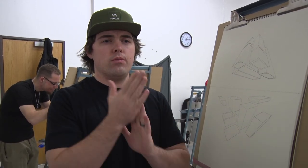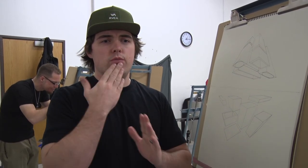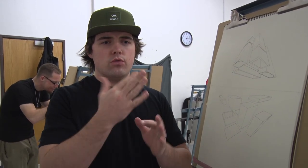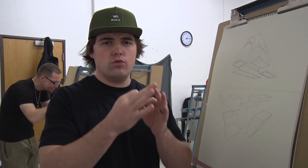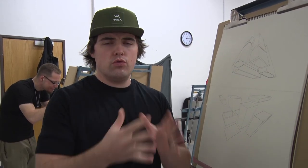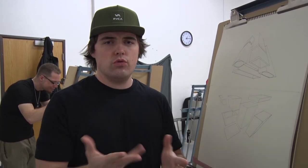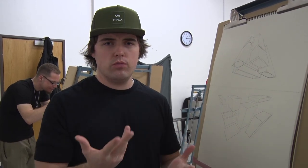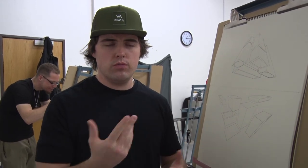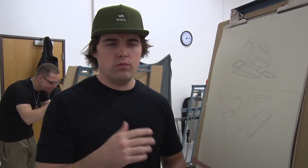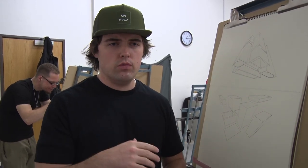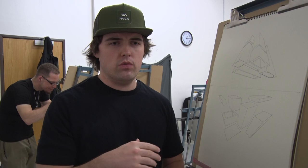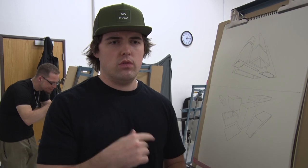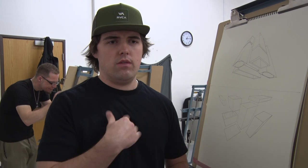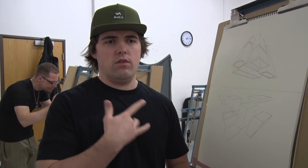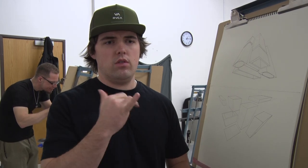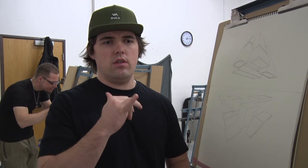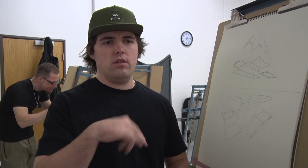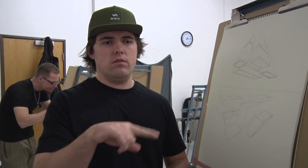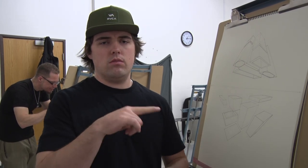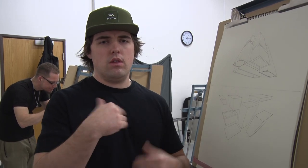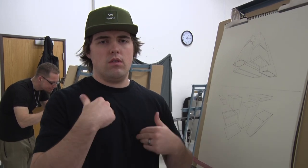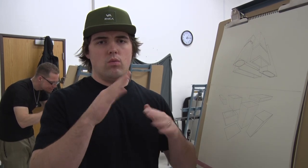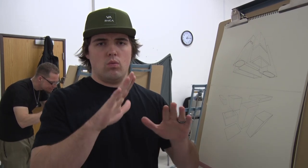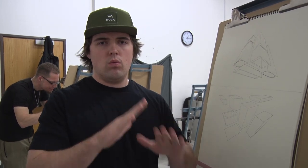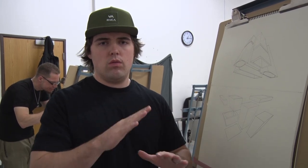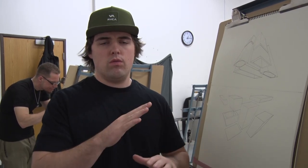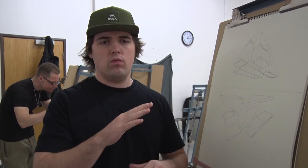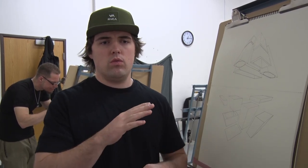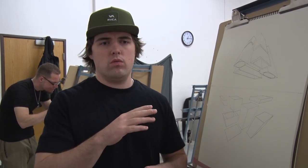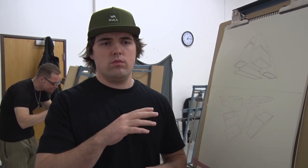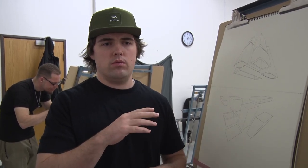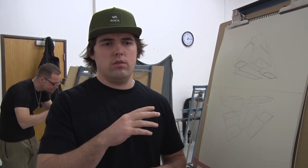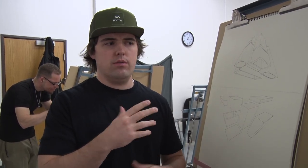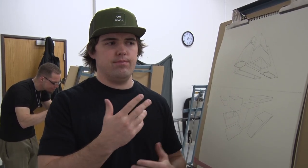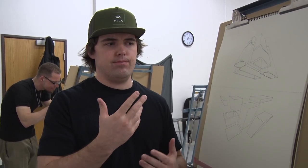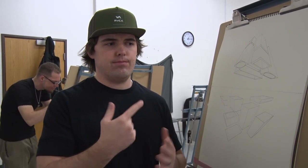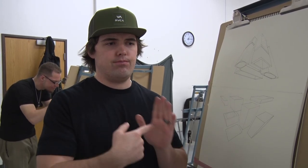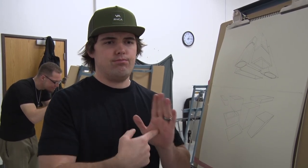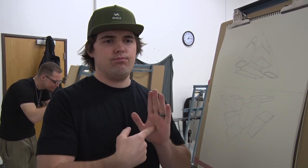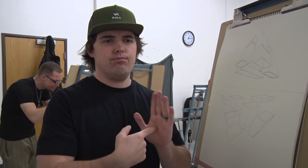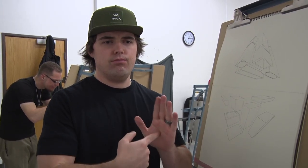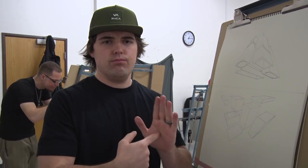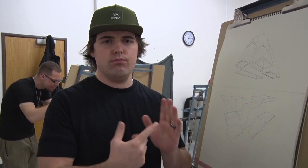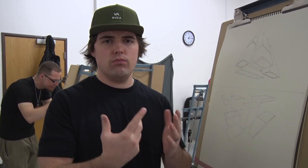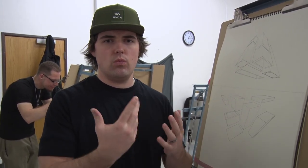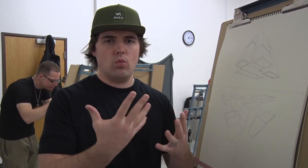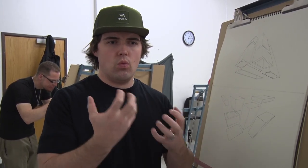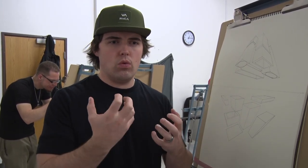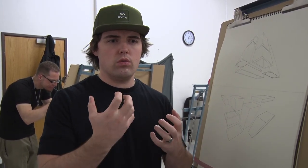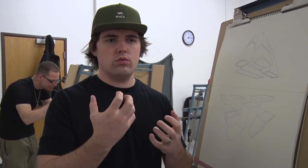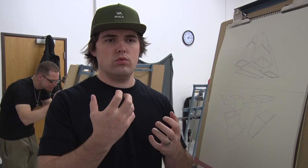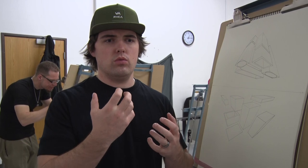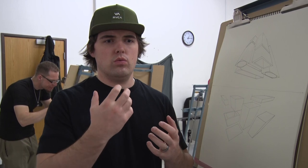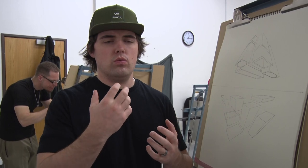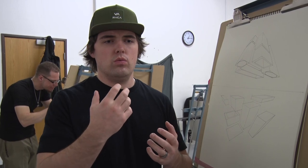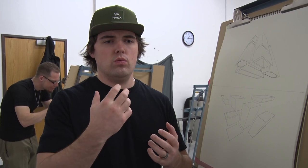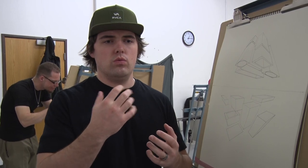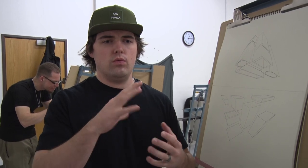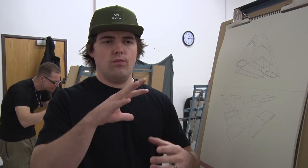to, for the interpreters, their motivation to continue interpreting and loving interpreting. I think that